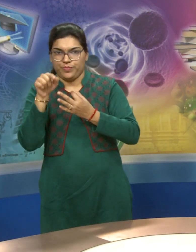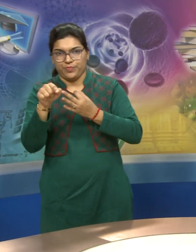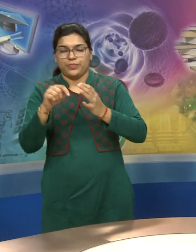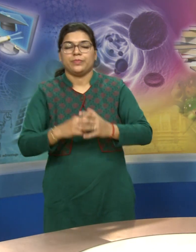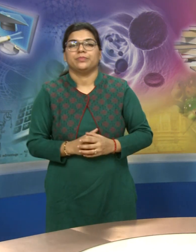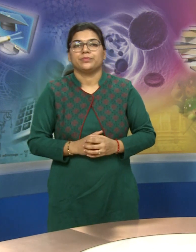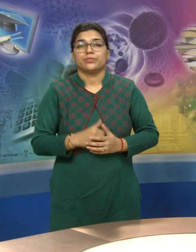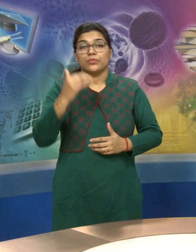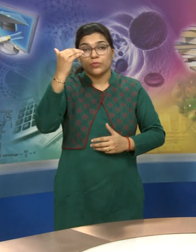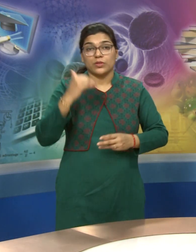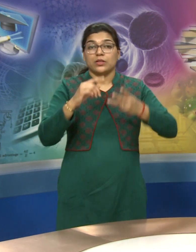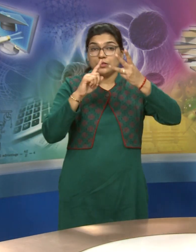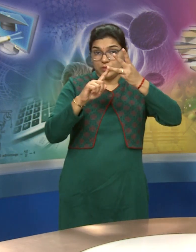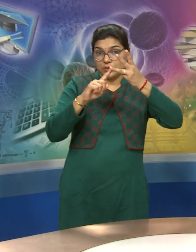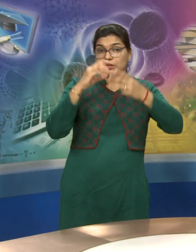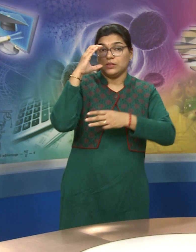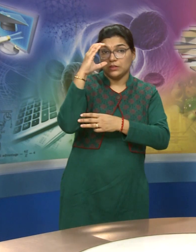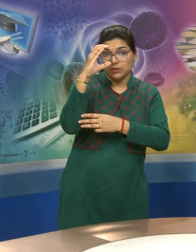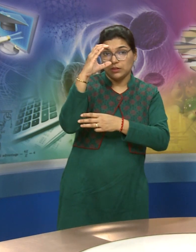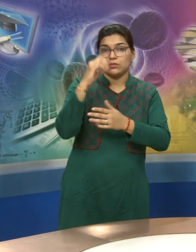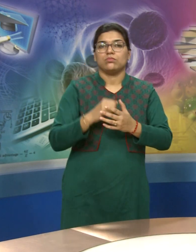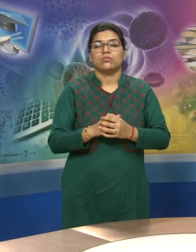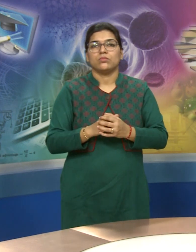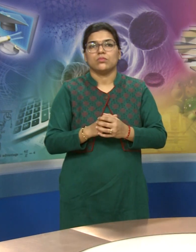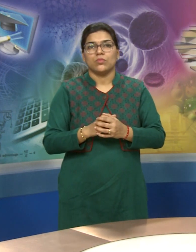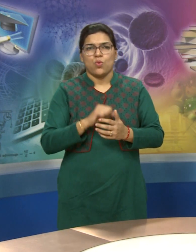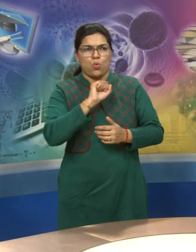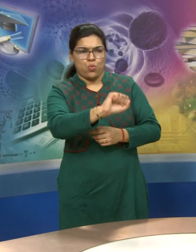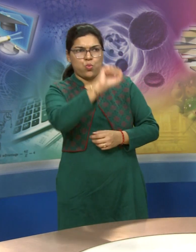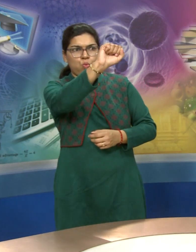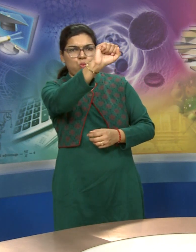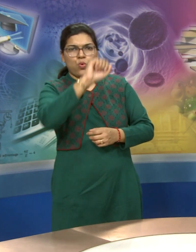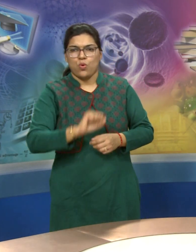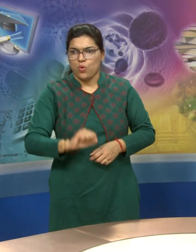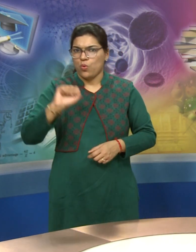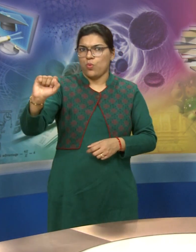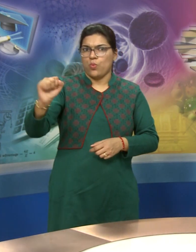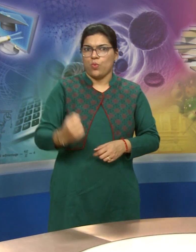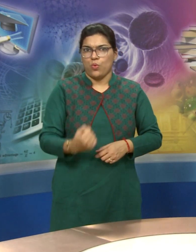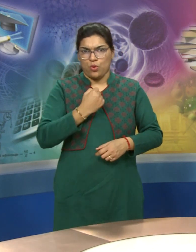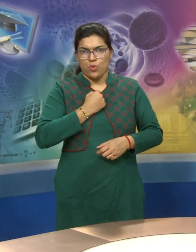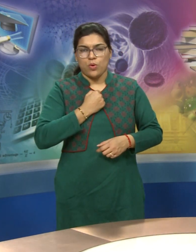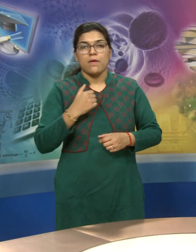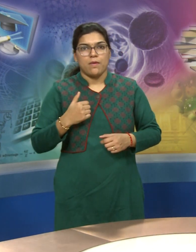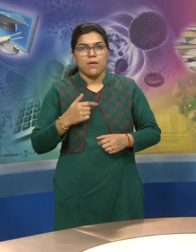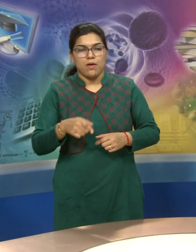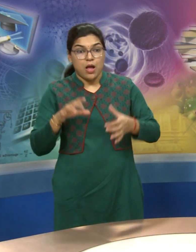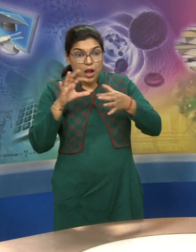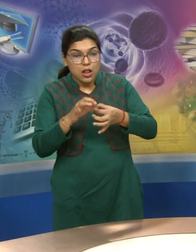c option possession having